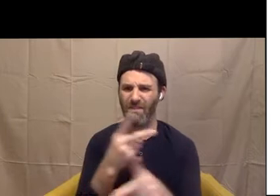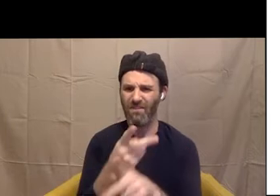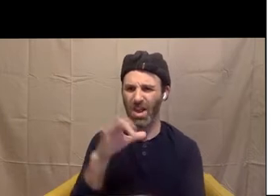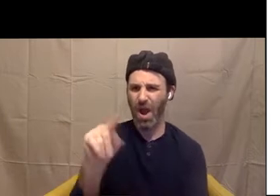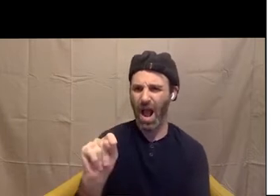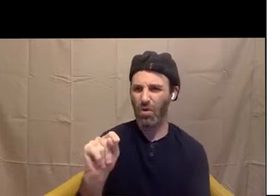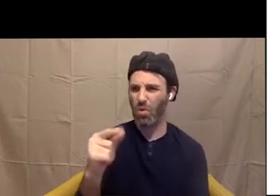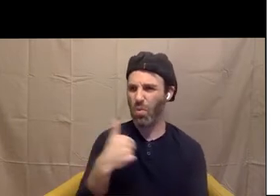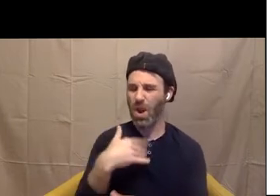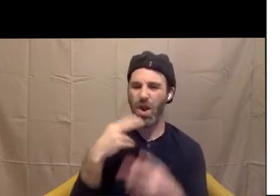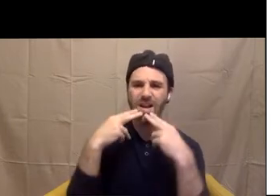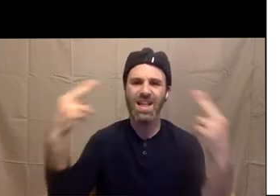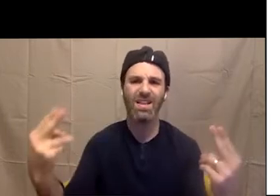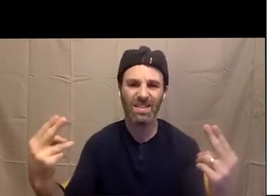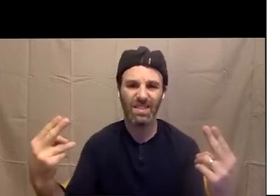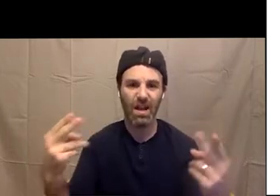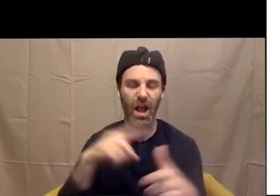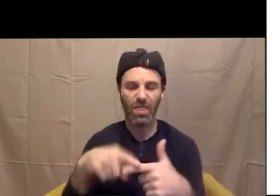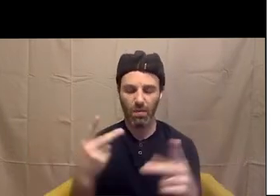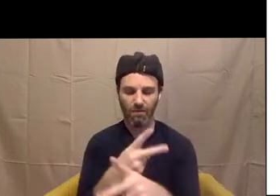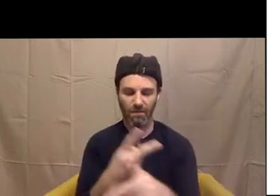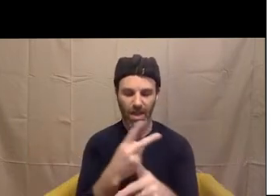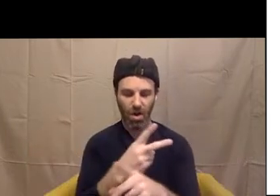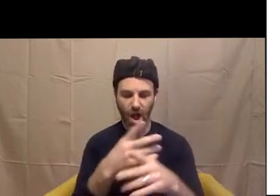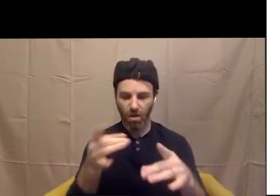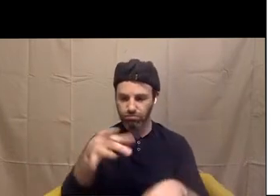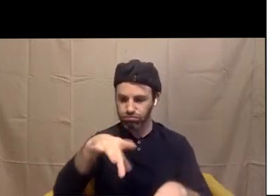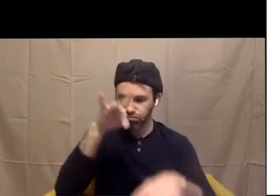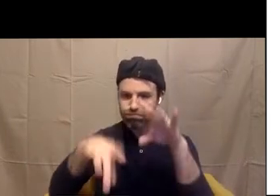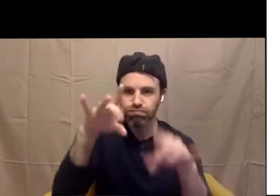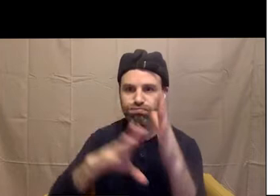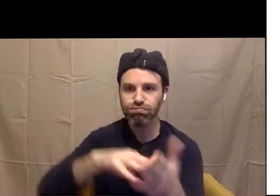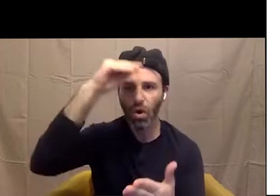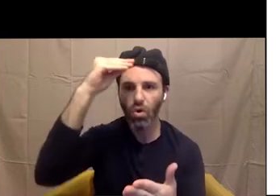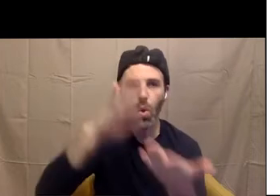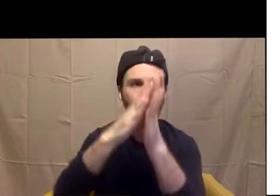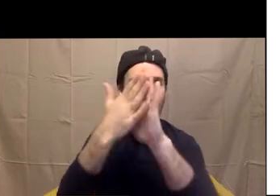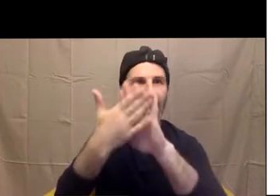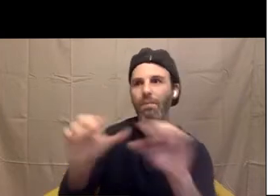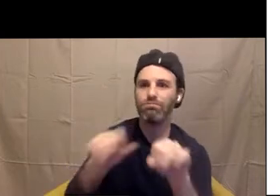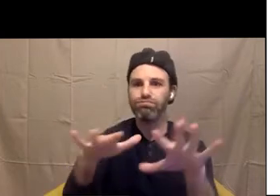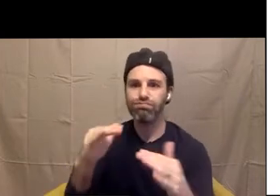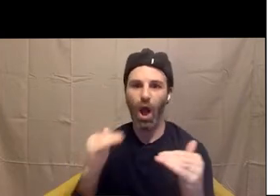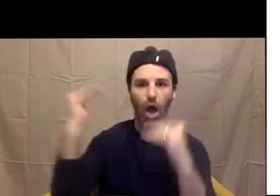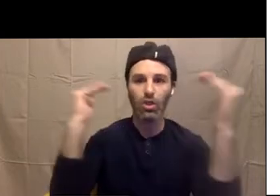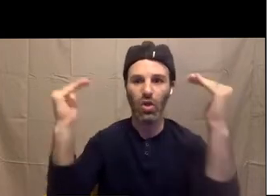transform into knowledgeable and cool adults. But that's not how it works. We start learning about sex way before puberty.